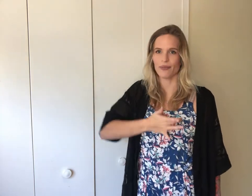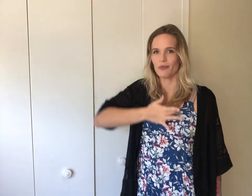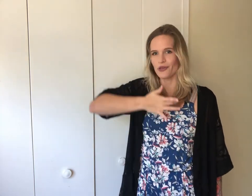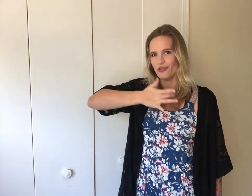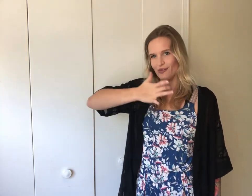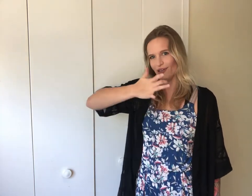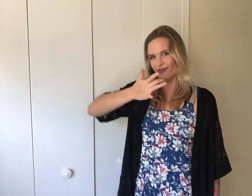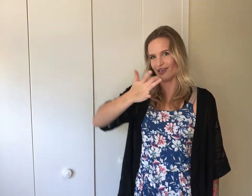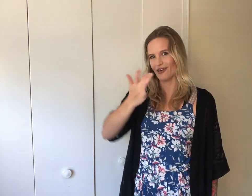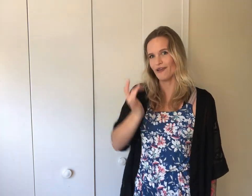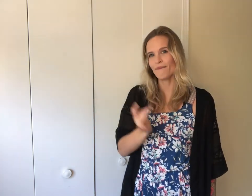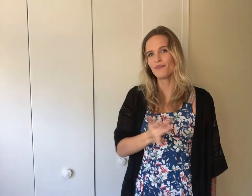up with your middle finger.